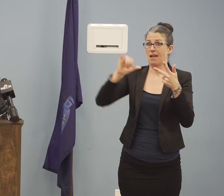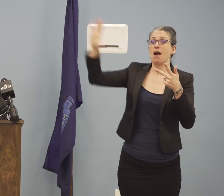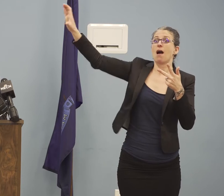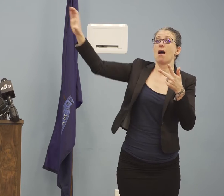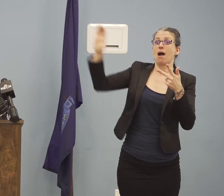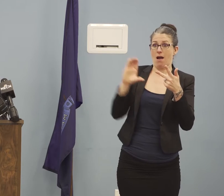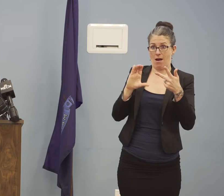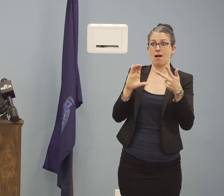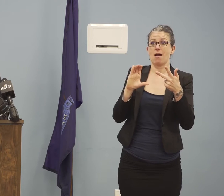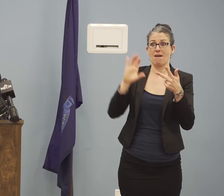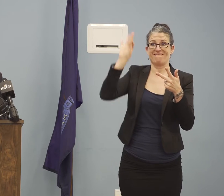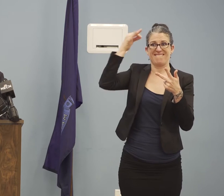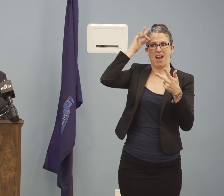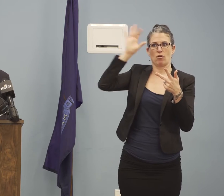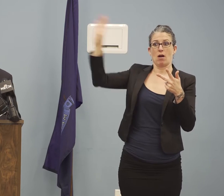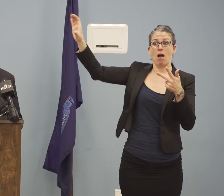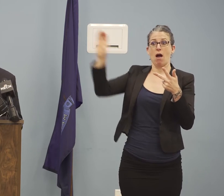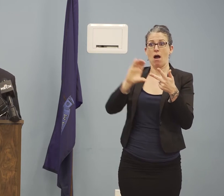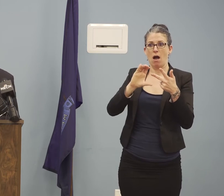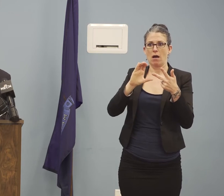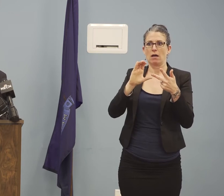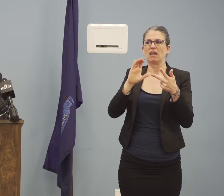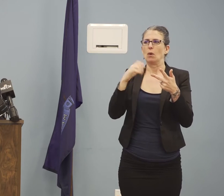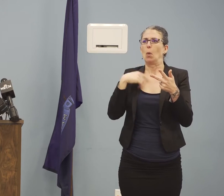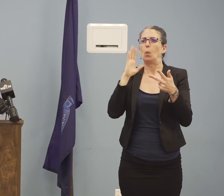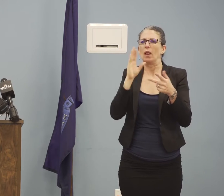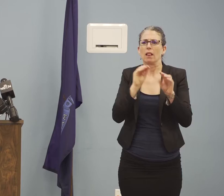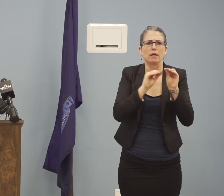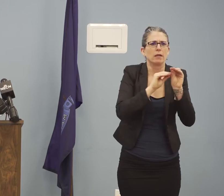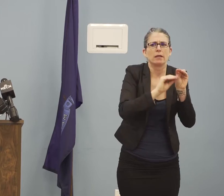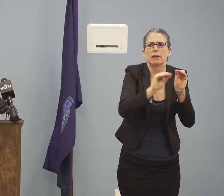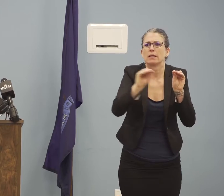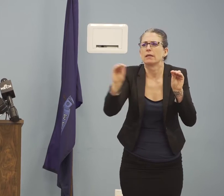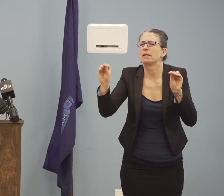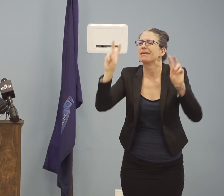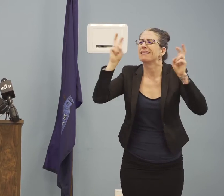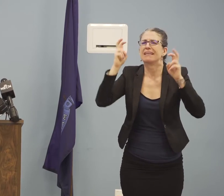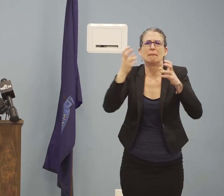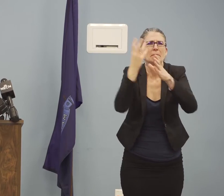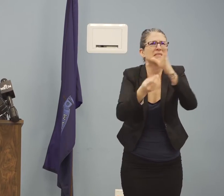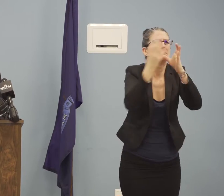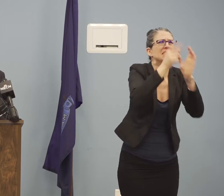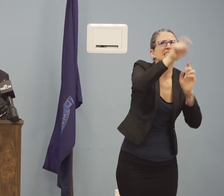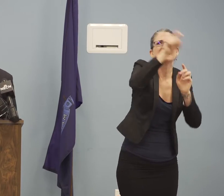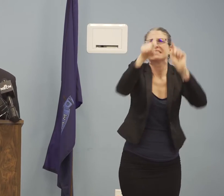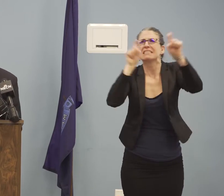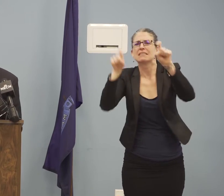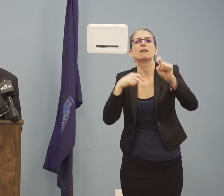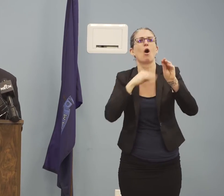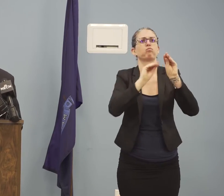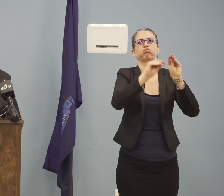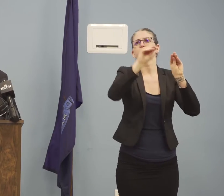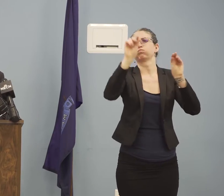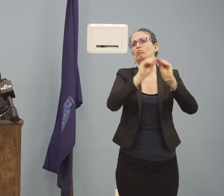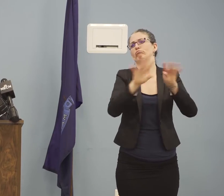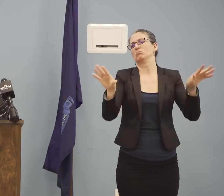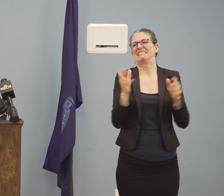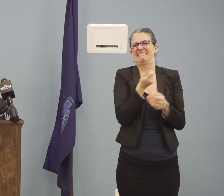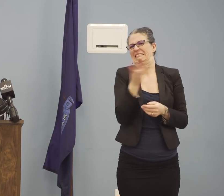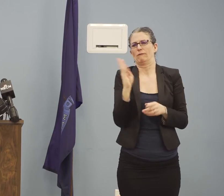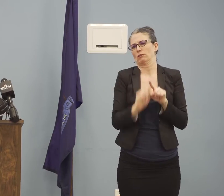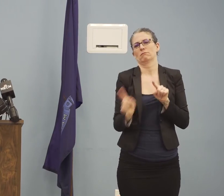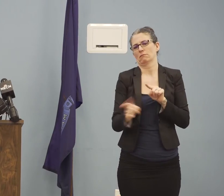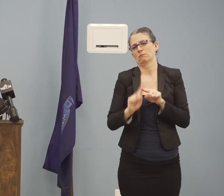is about to receive. How long would it take to hire more public health nurses? Hiring has been a